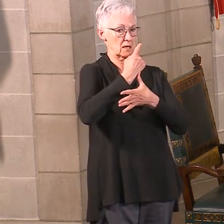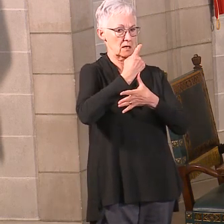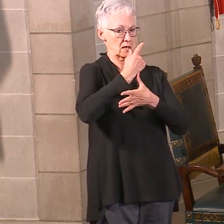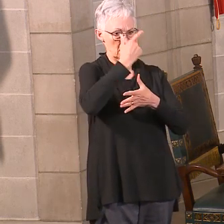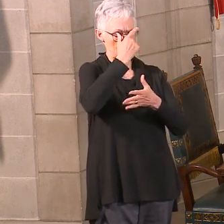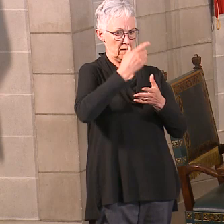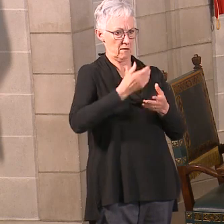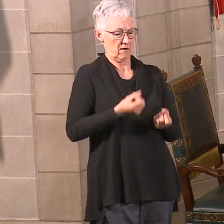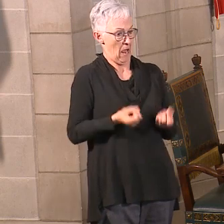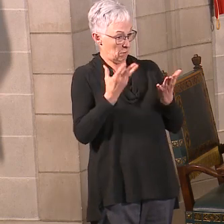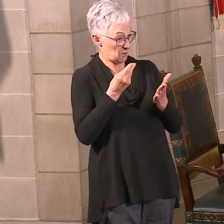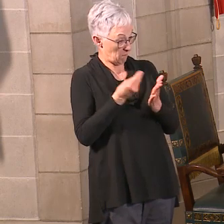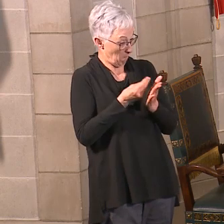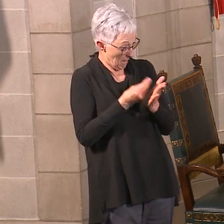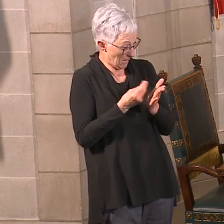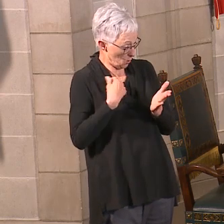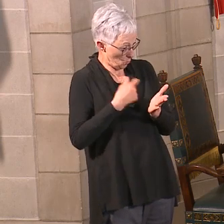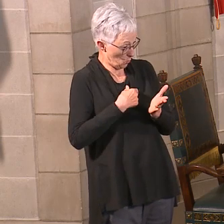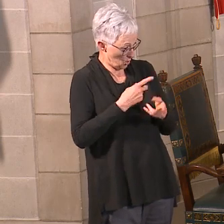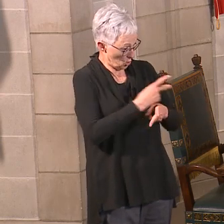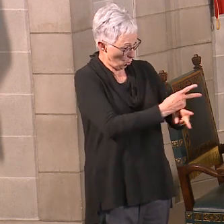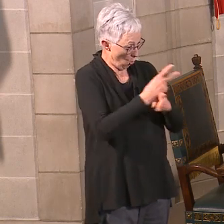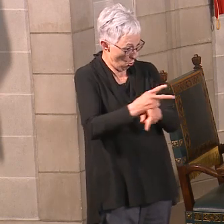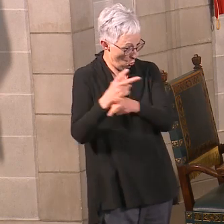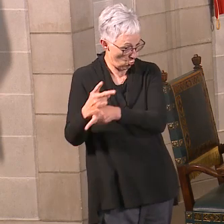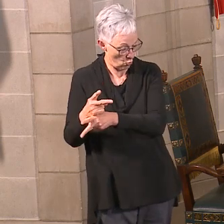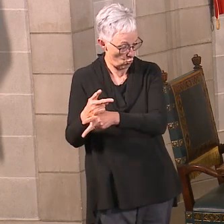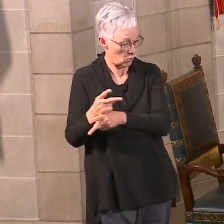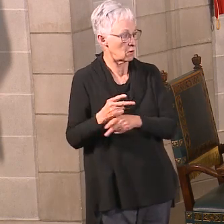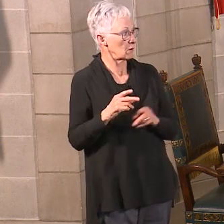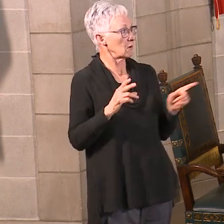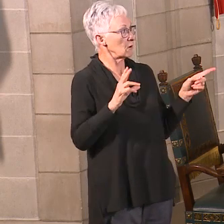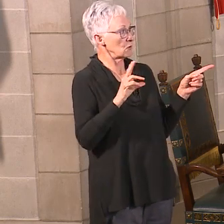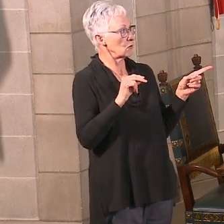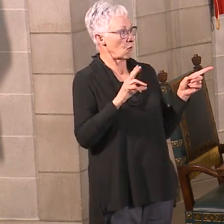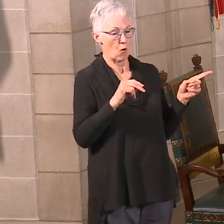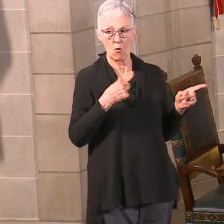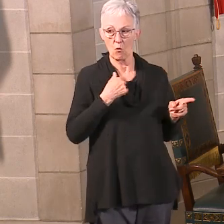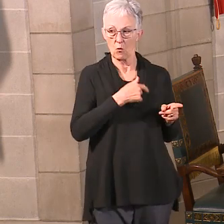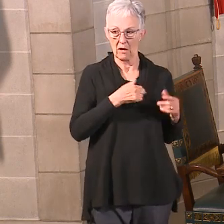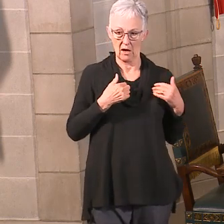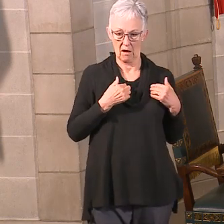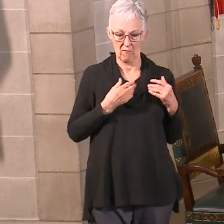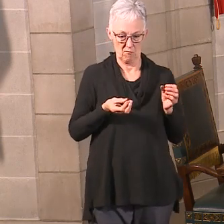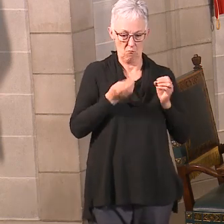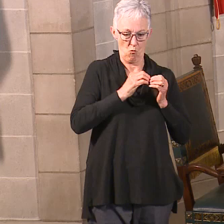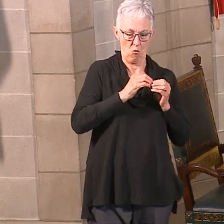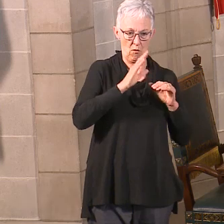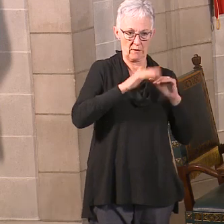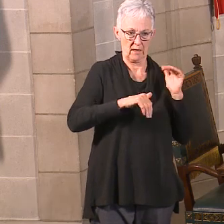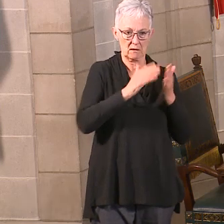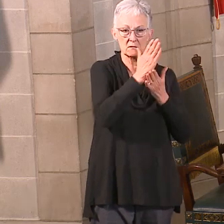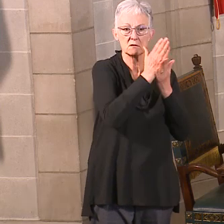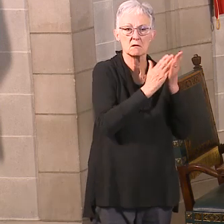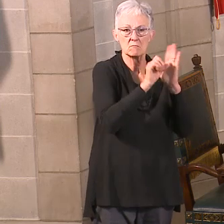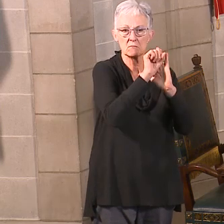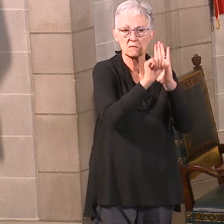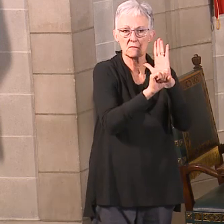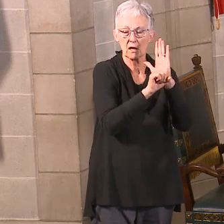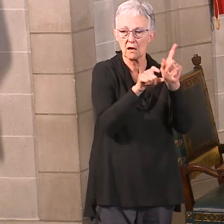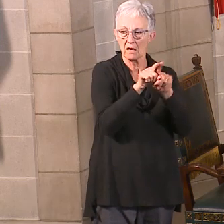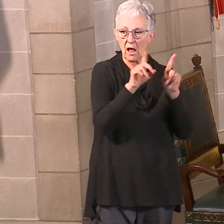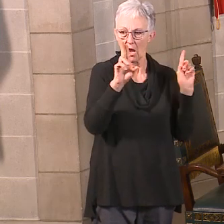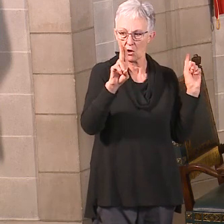actually that's more, greater than the dollar amount, the $2.7 billion is greater than some states like Utah or Oregon, but on a percentage of payroll